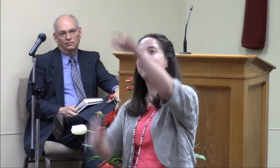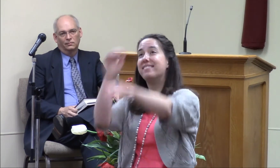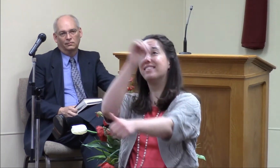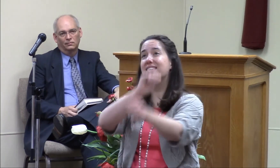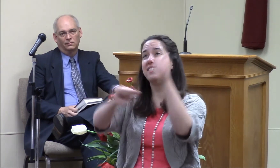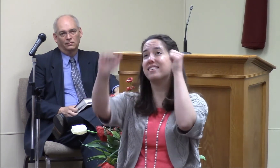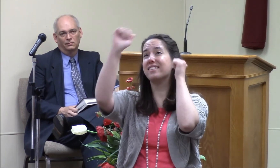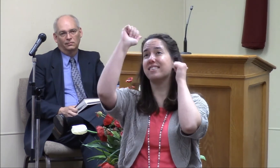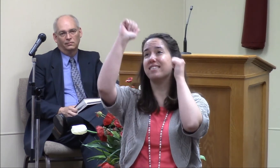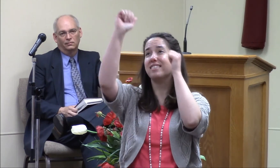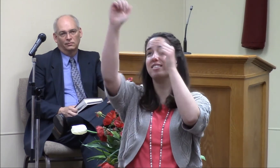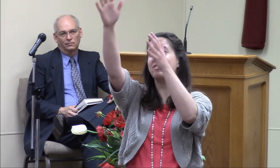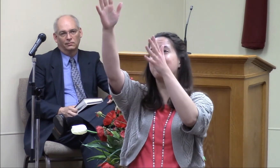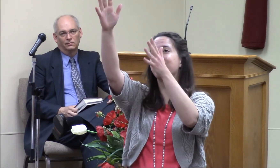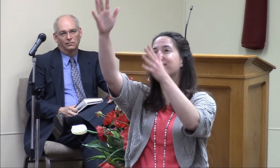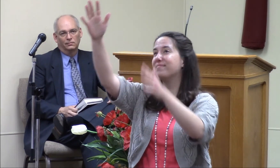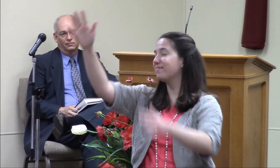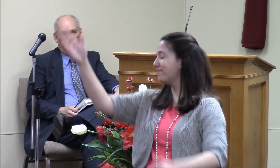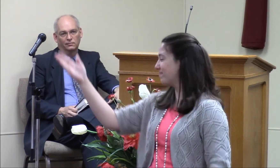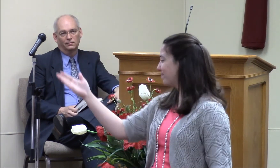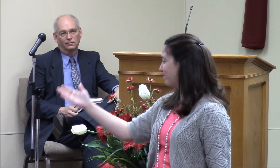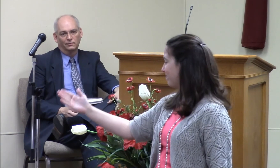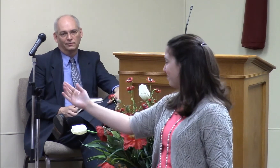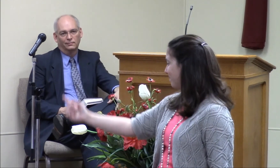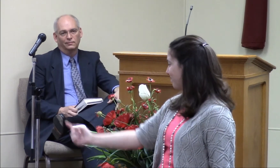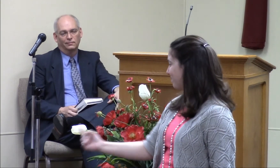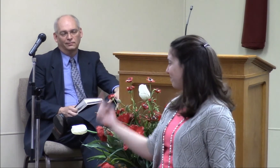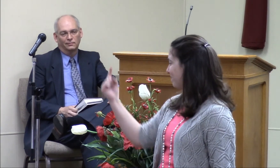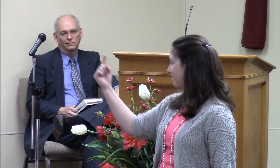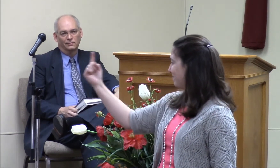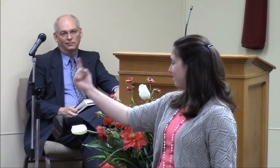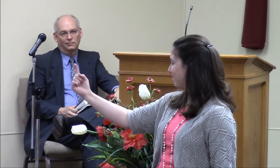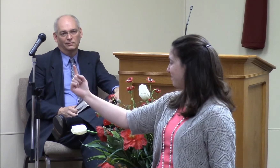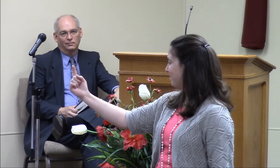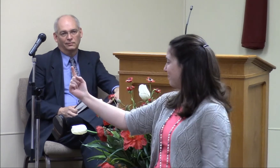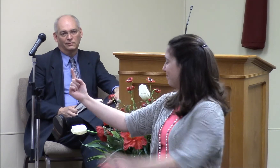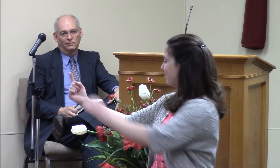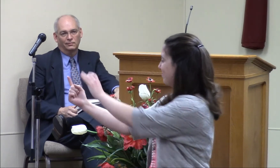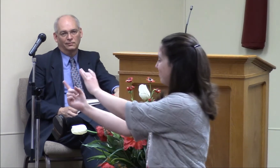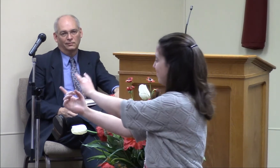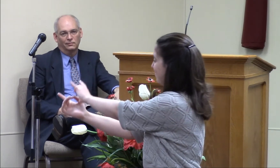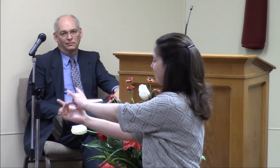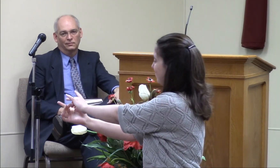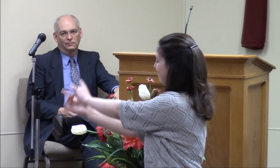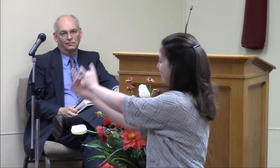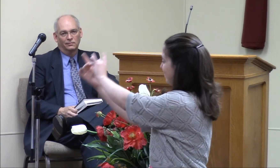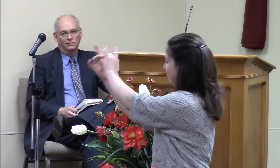Father, oh Father This one's with me